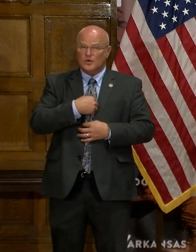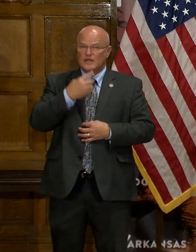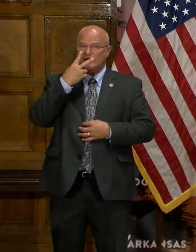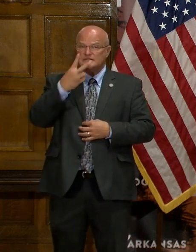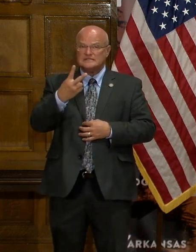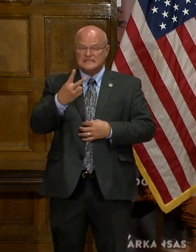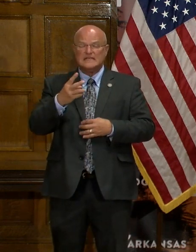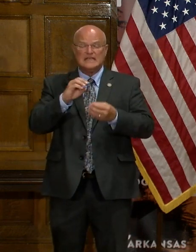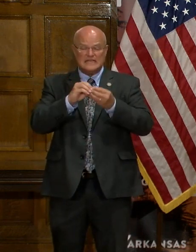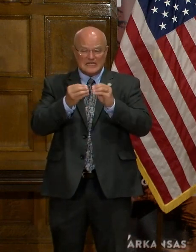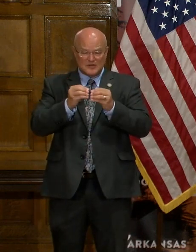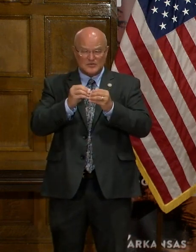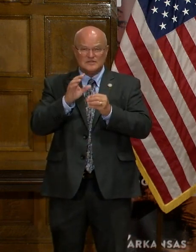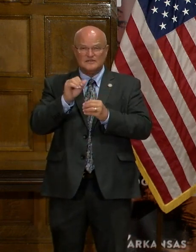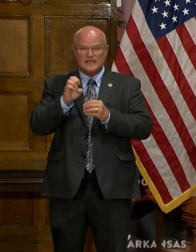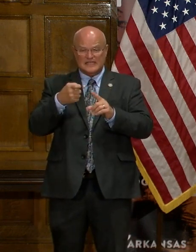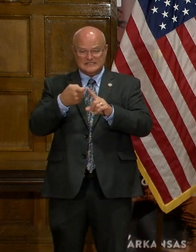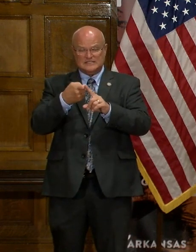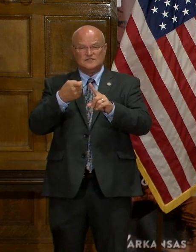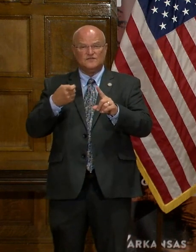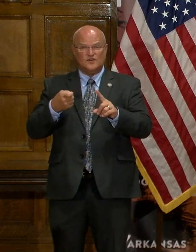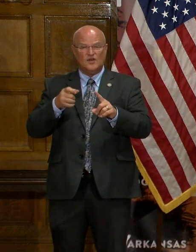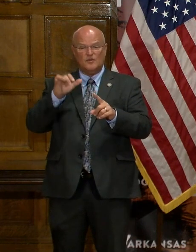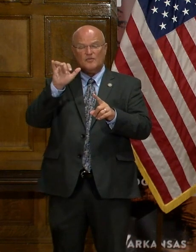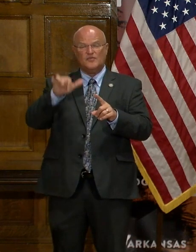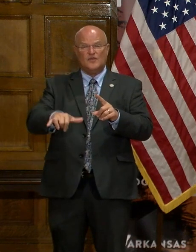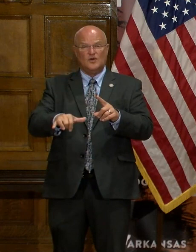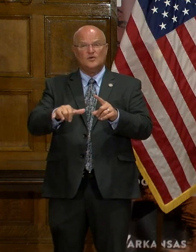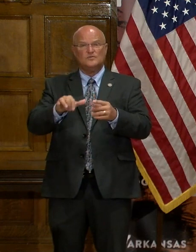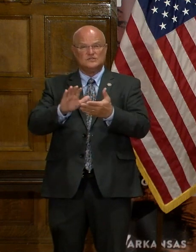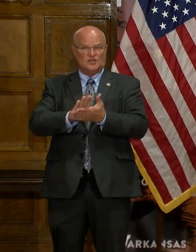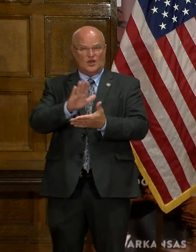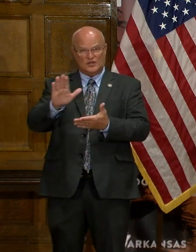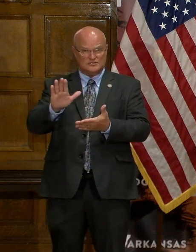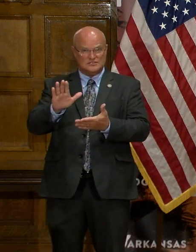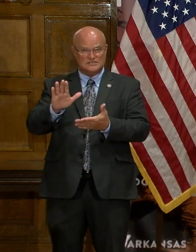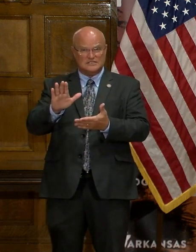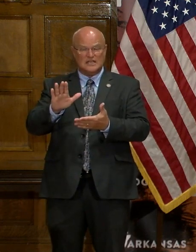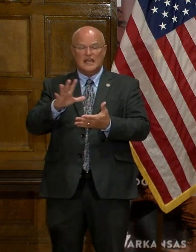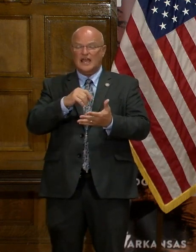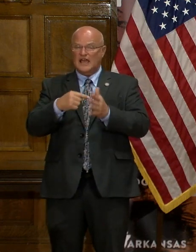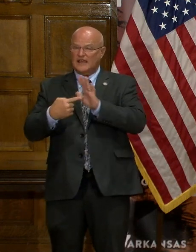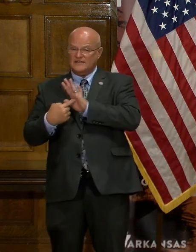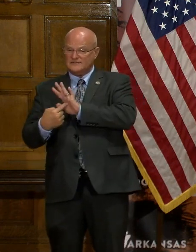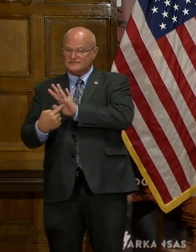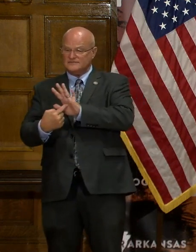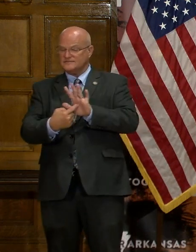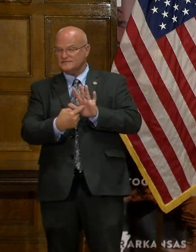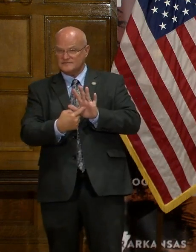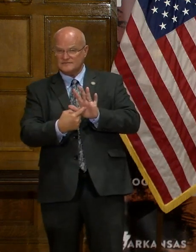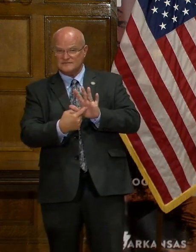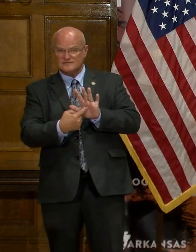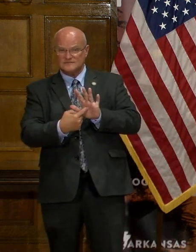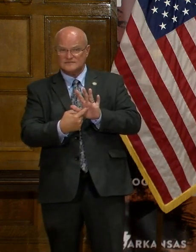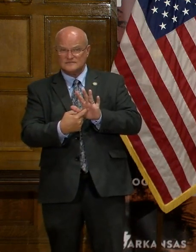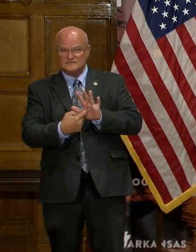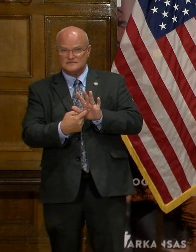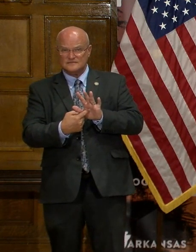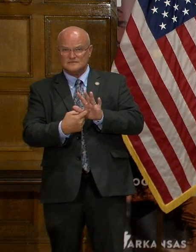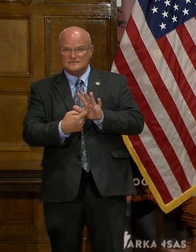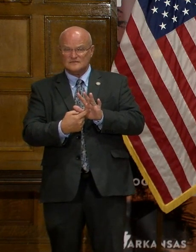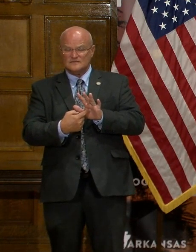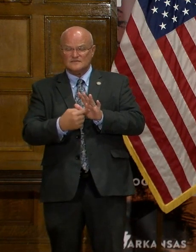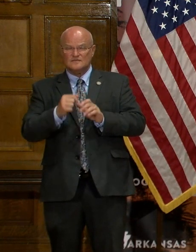significant numbers of cases from those institutions. They are the reflection of a less than